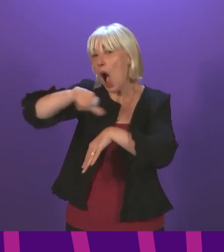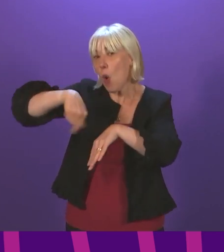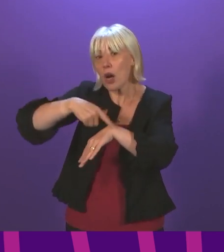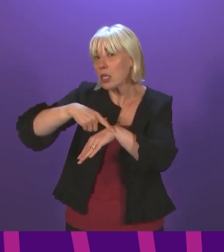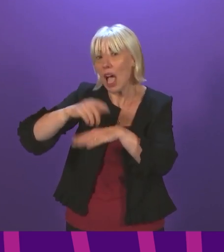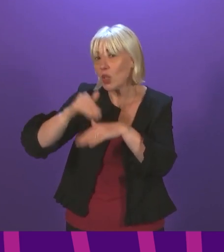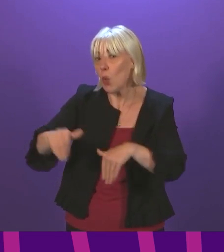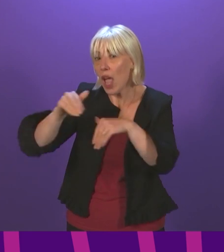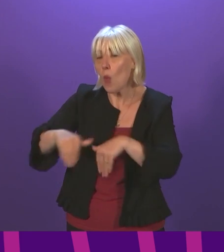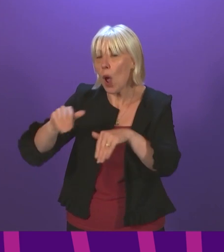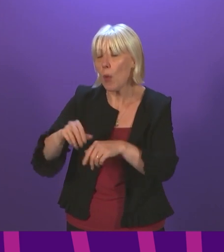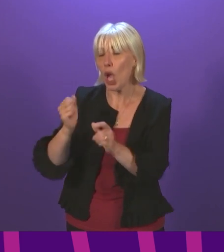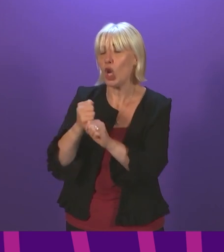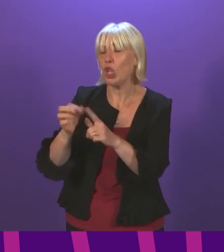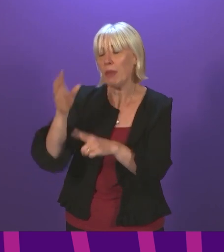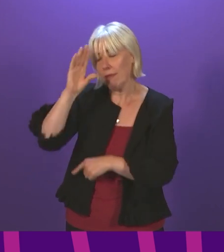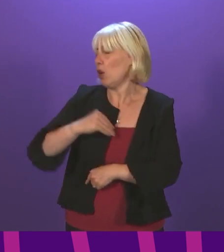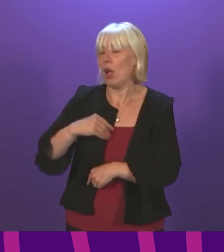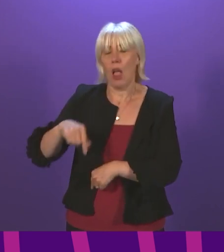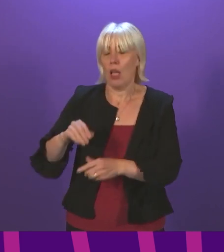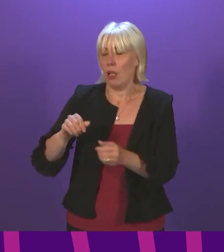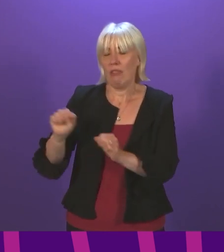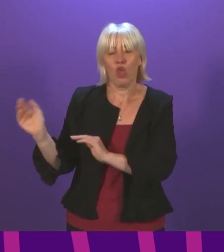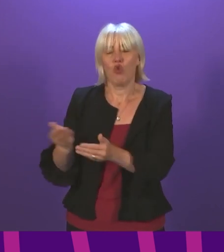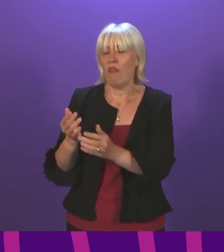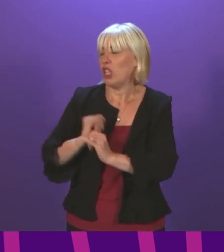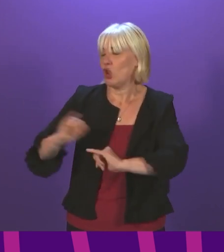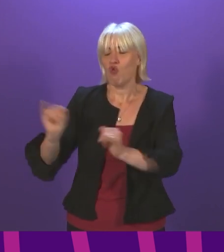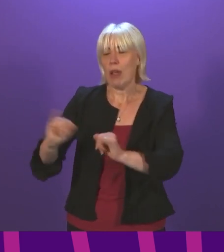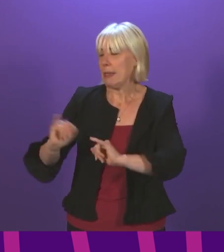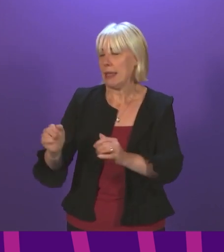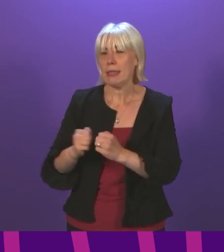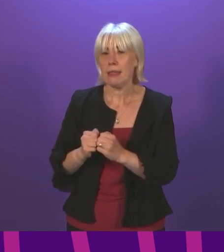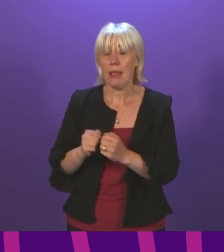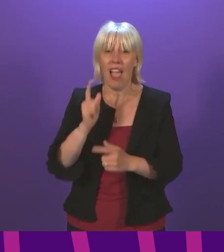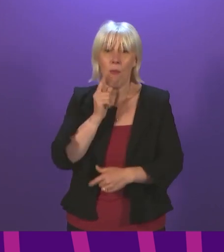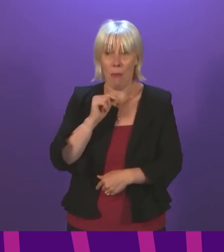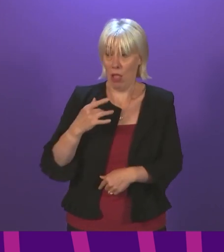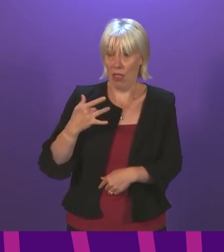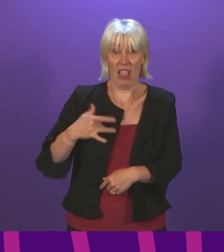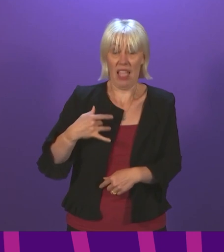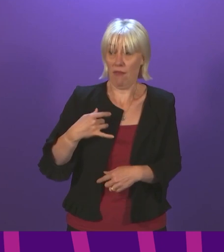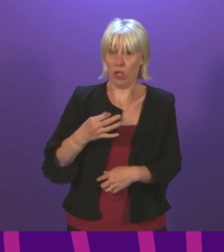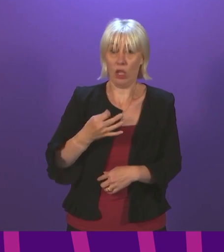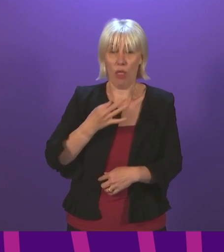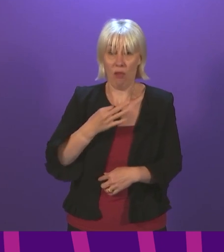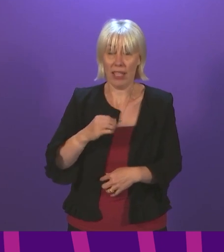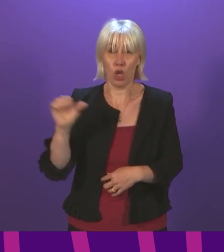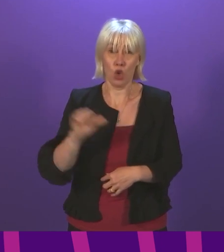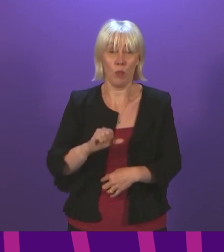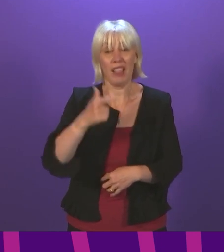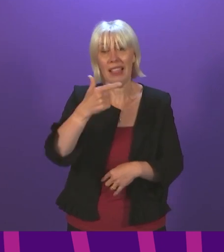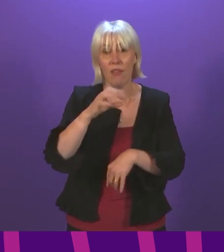service is in crisis. When cases are life-threatening, ambulances are expected to arrive within seven minutes.